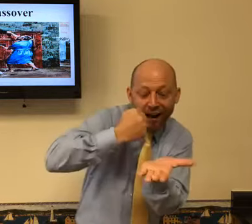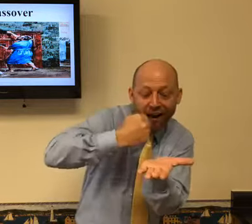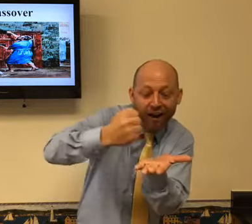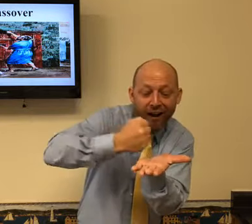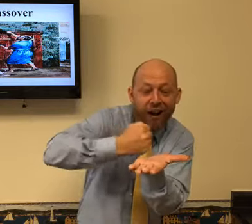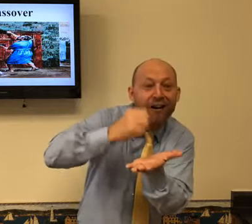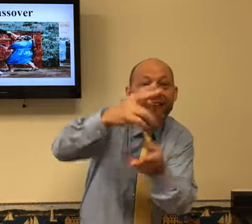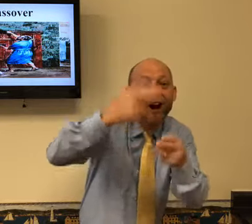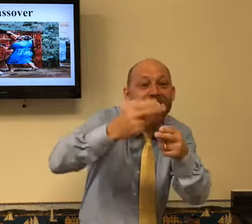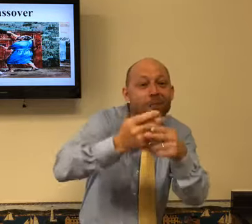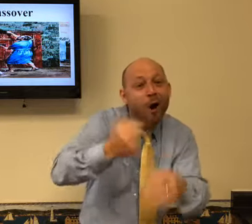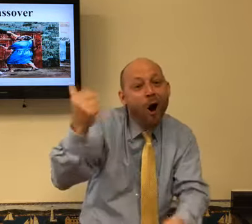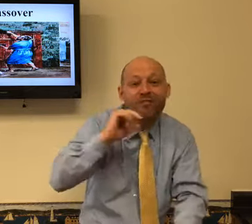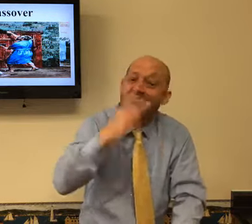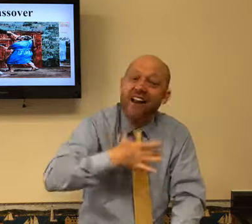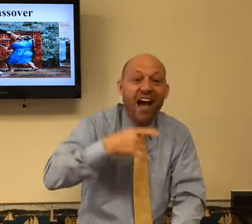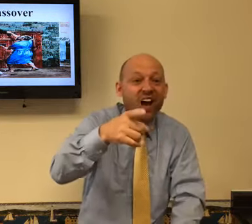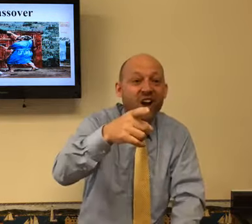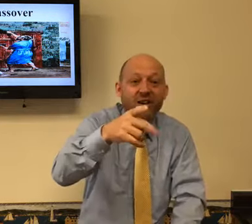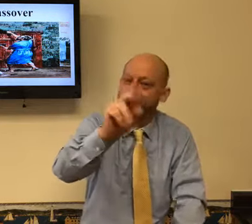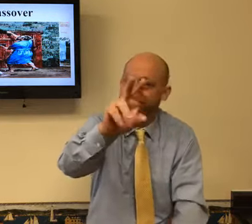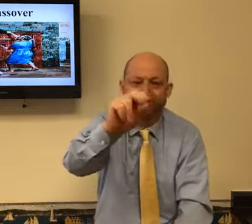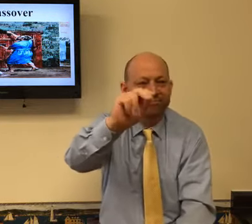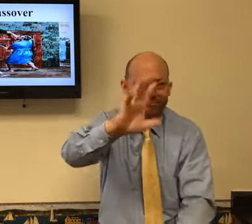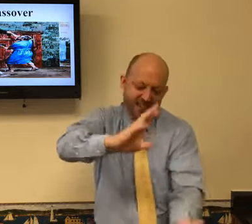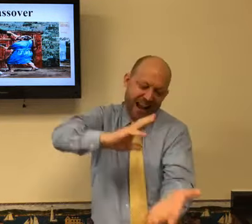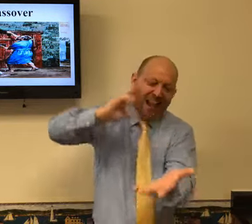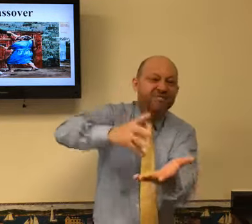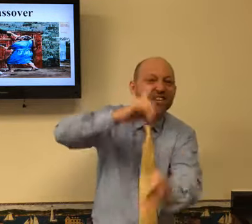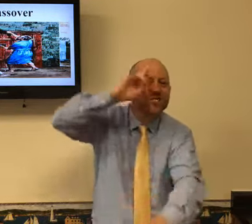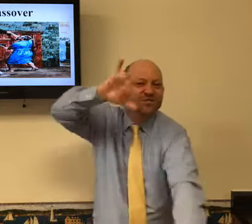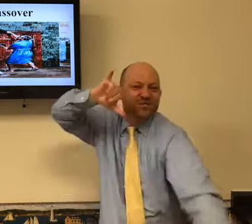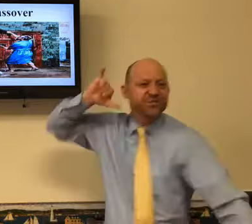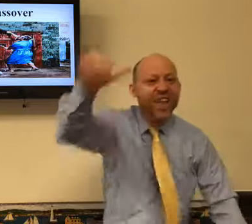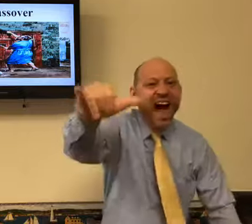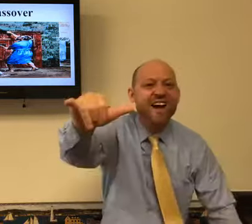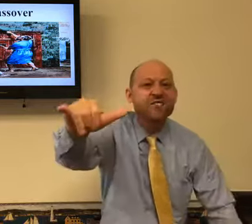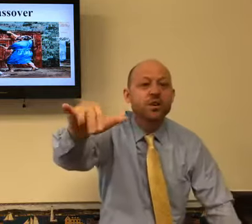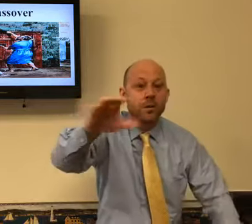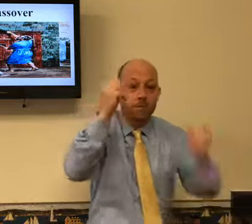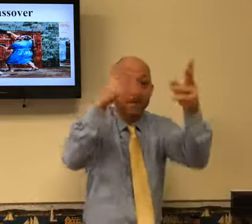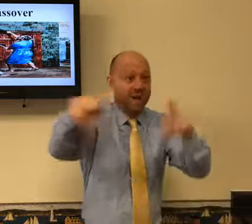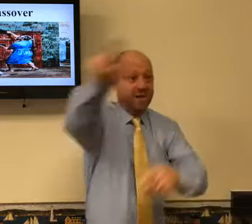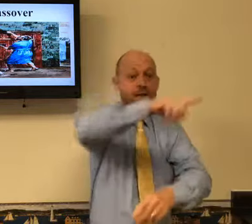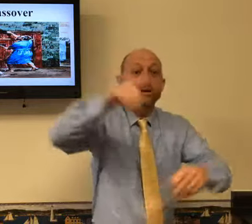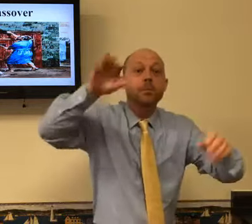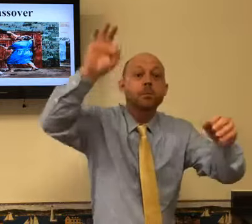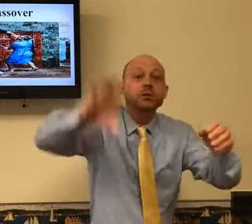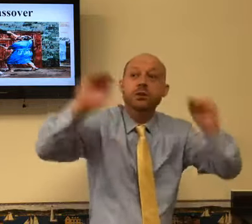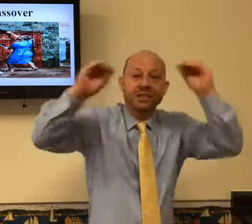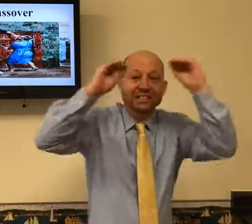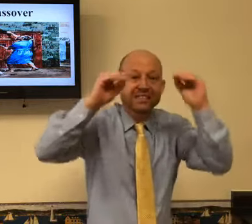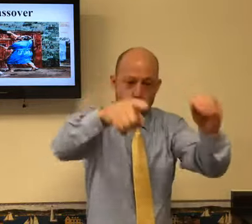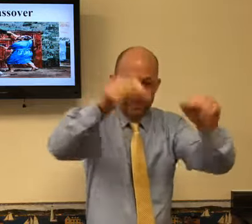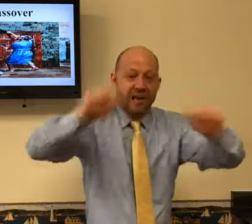God's pencil does not have an eraser. He does not. When your name goes into the book of life, it's there forever.